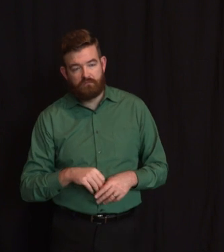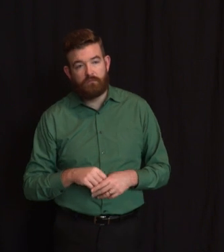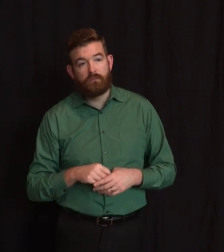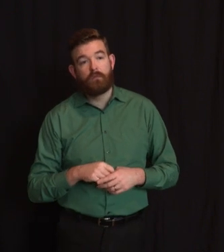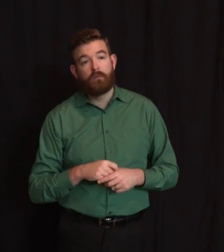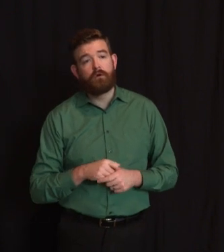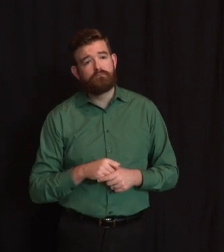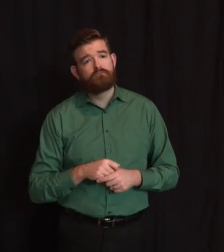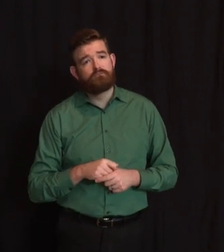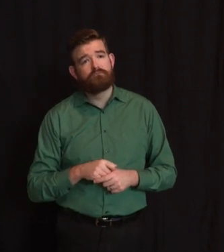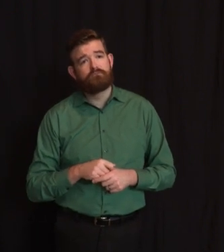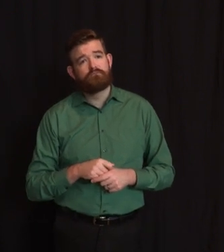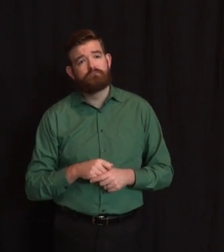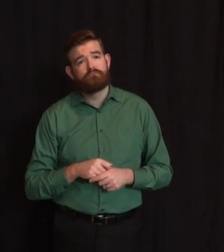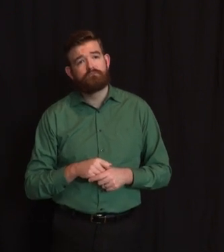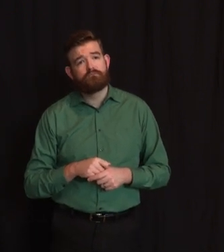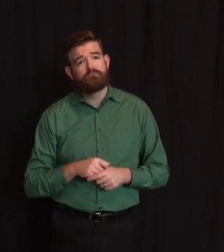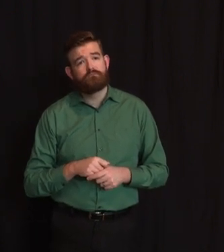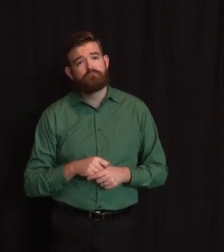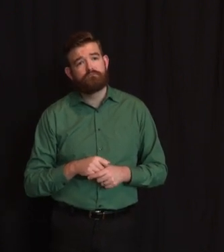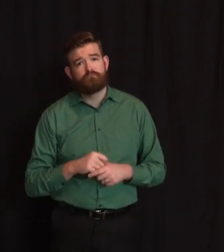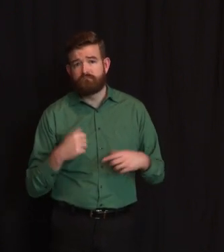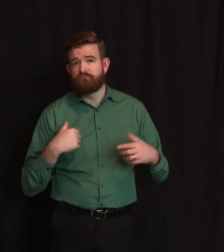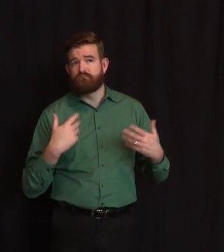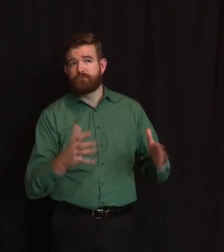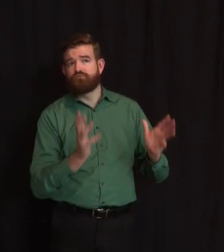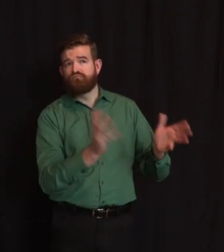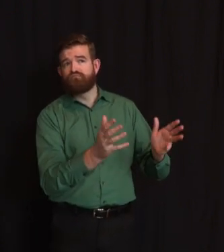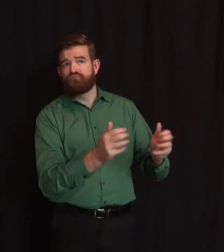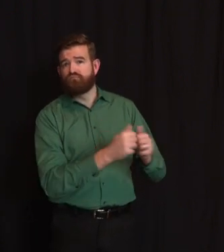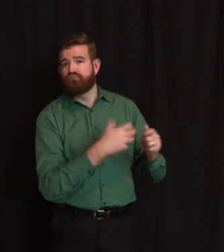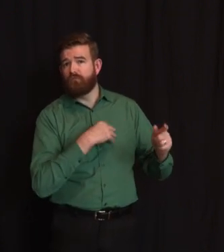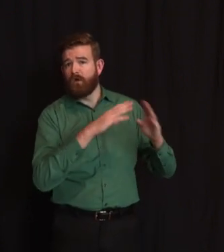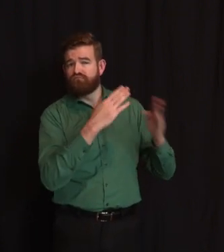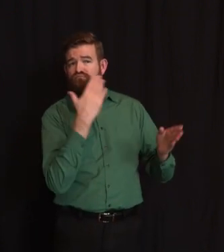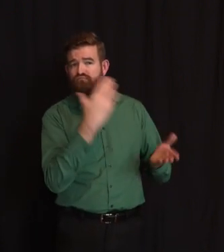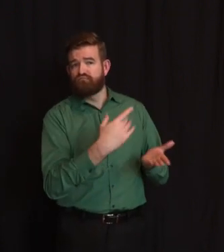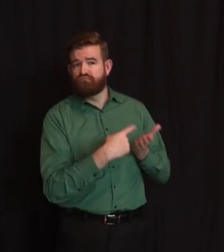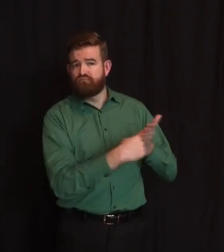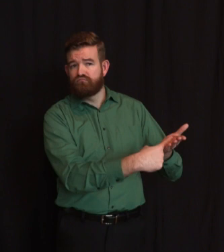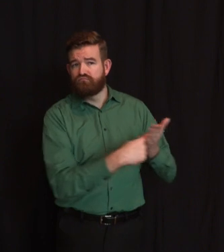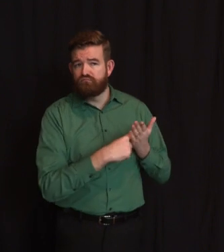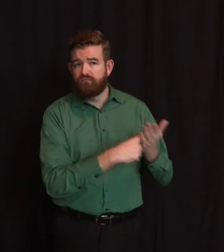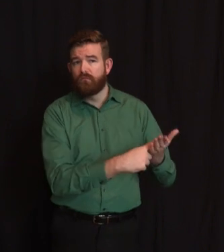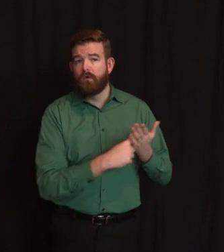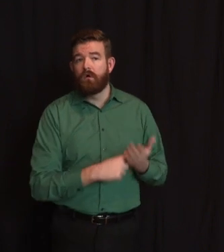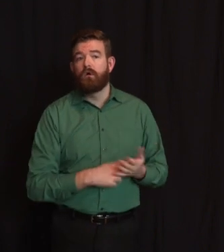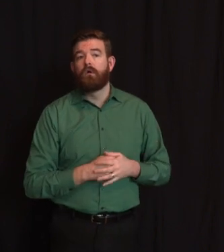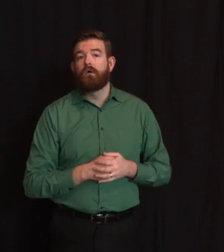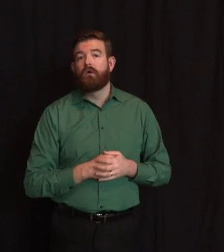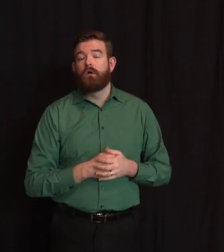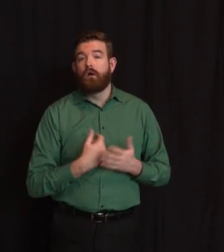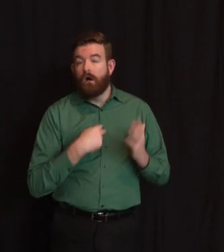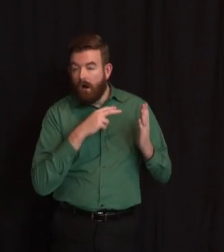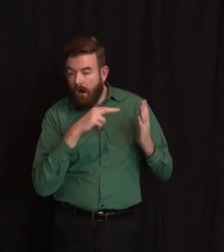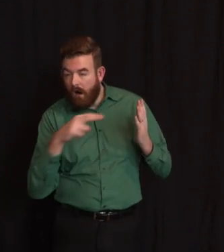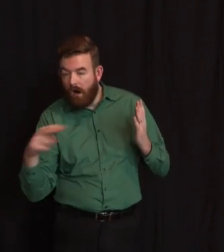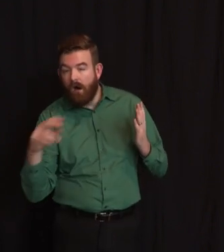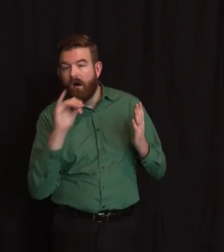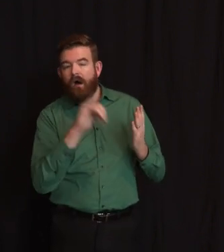I thought it was a good discussion. The most gratifying part of it is that they're basically saying the governors are the ones who